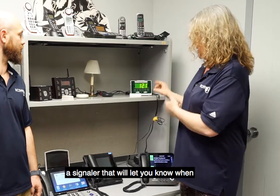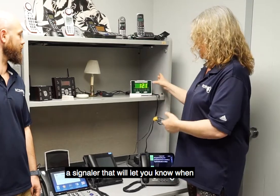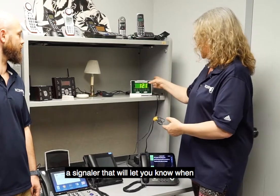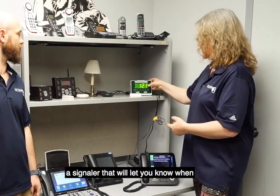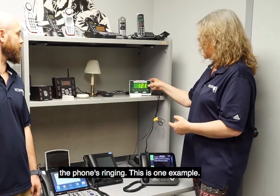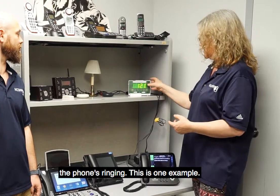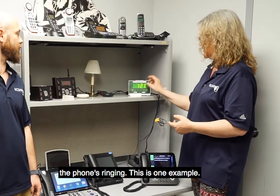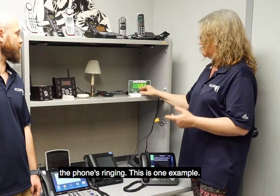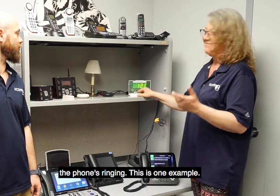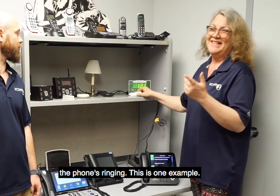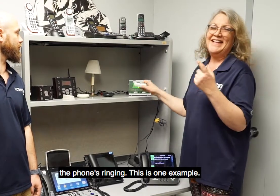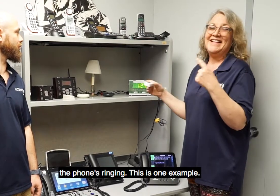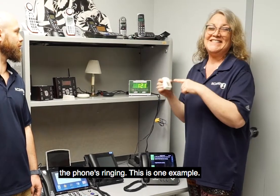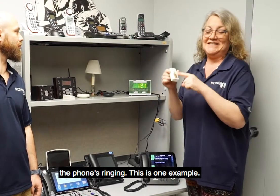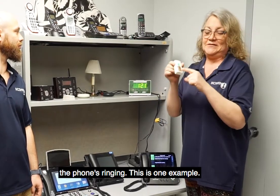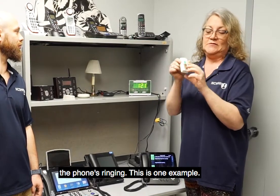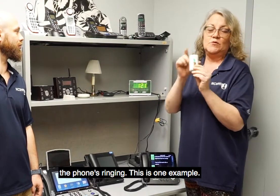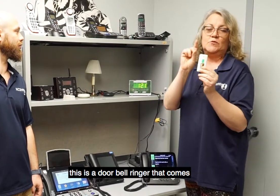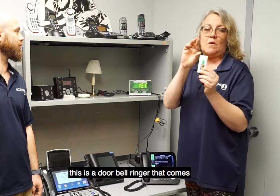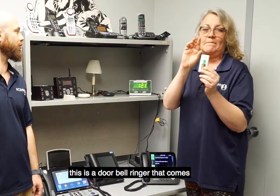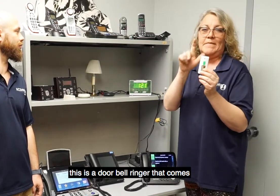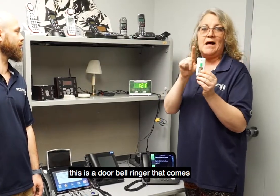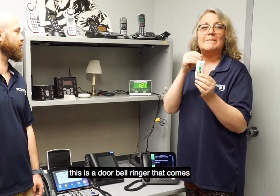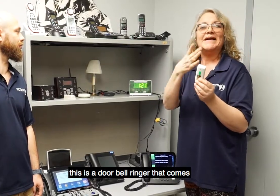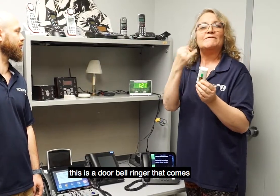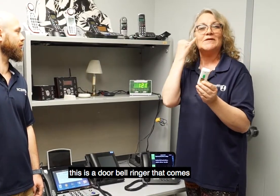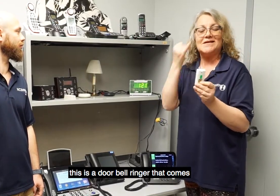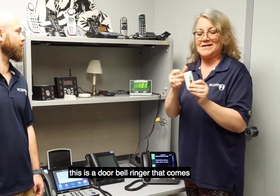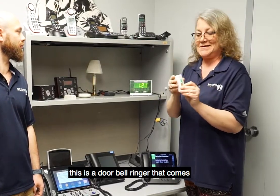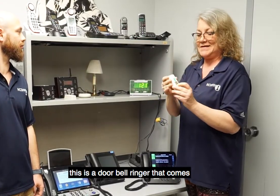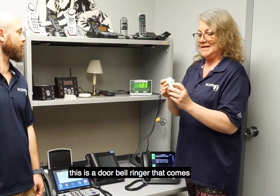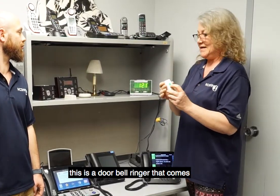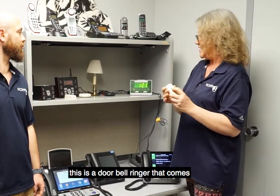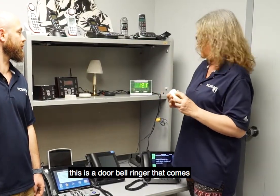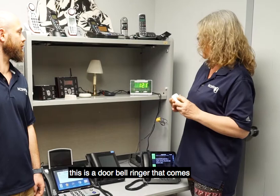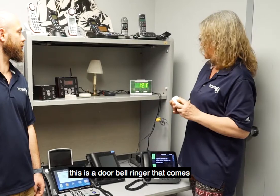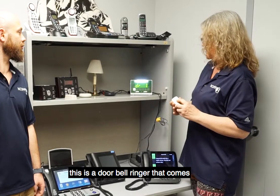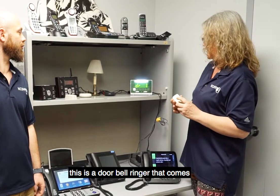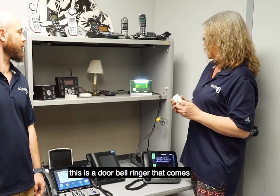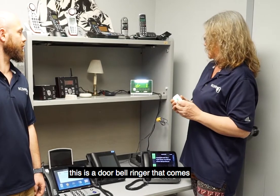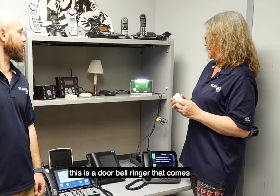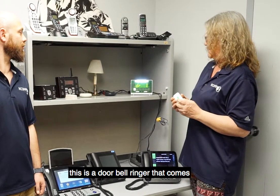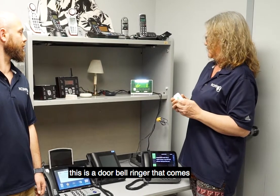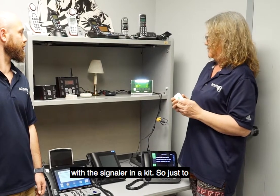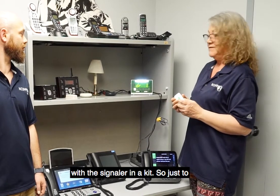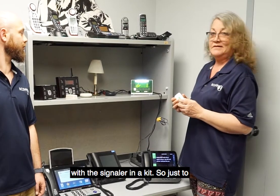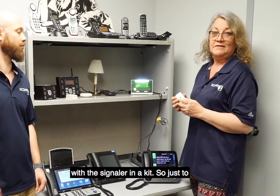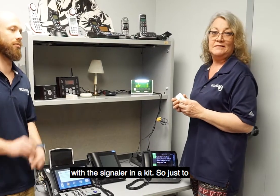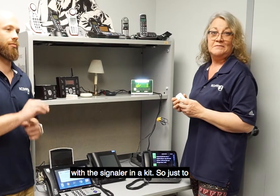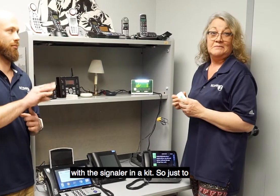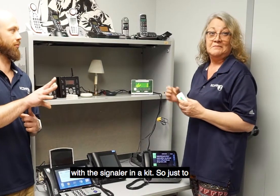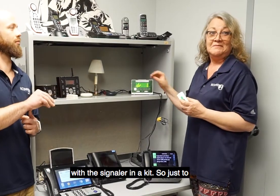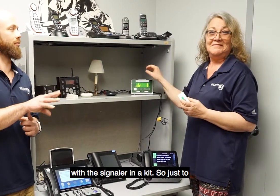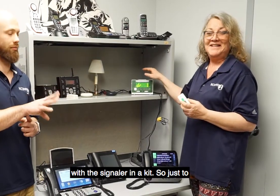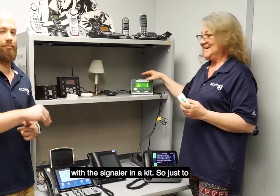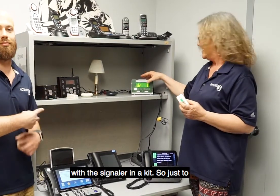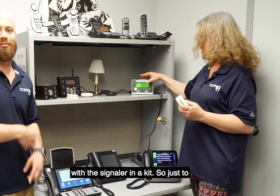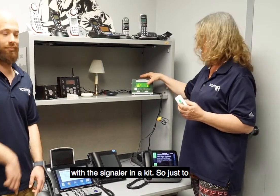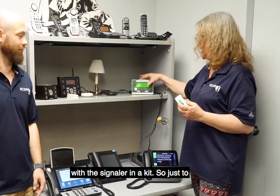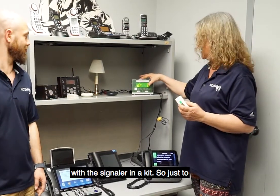phone's ringing. This is one example. This is a doorbell ringer that comes with the signaler in a kit. So just to